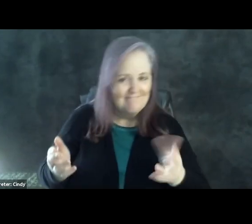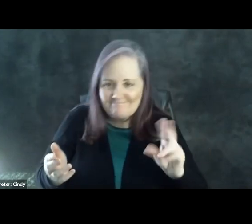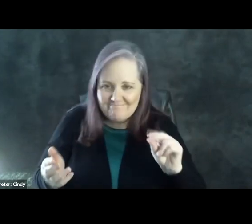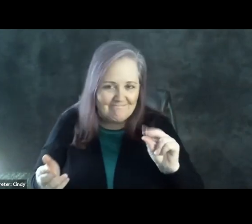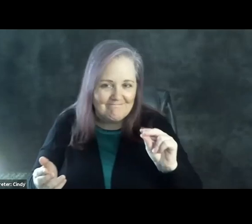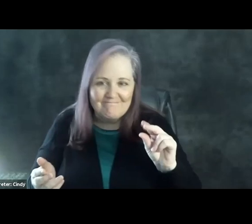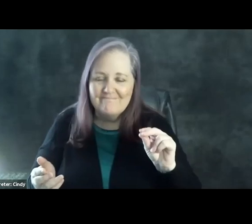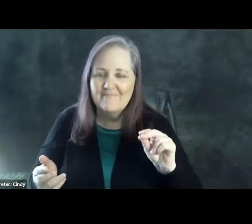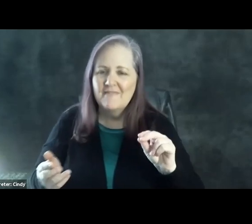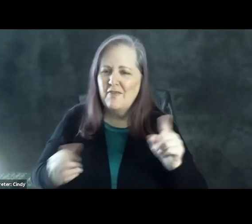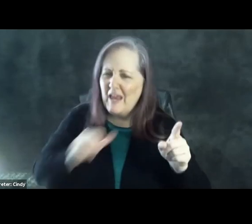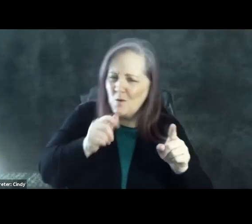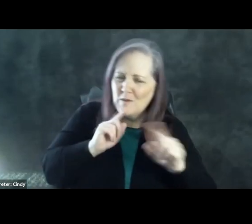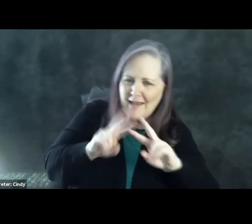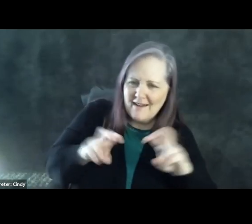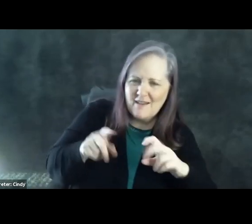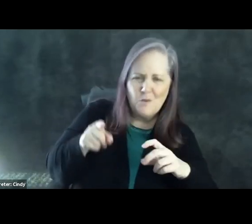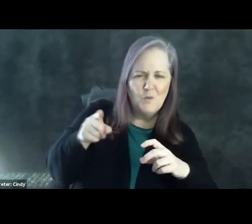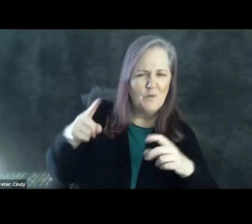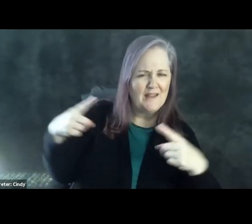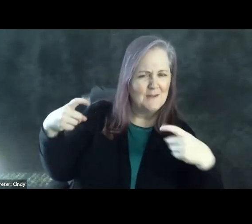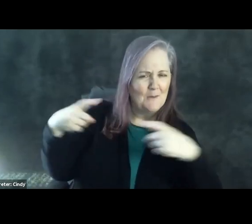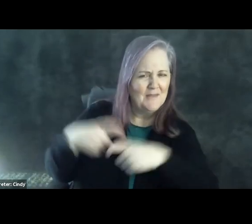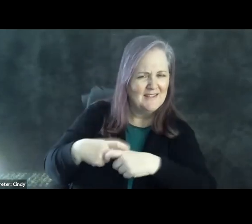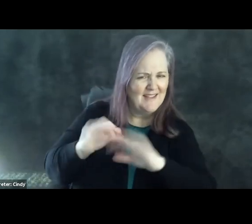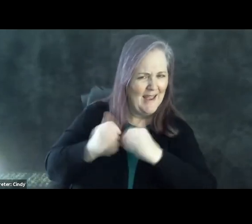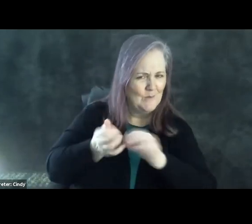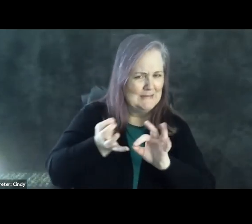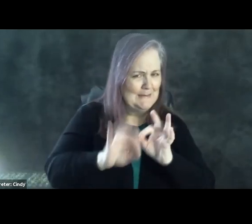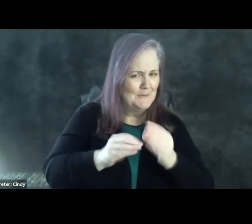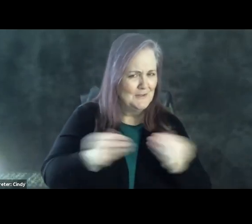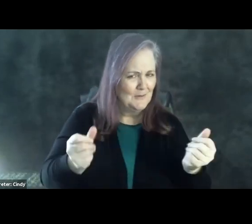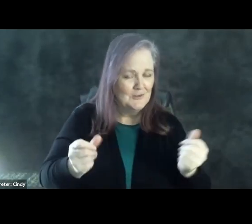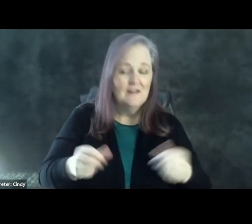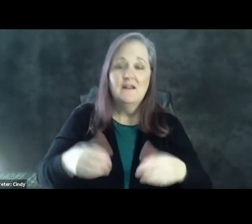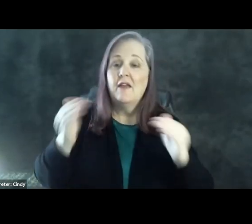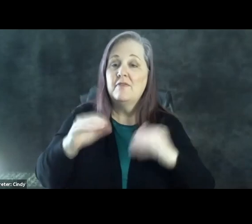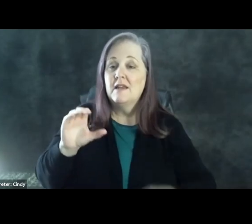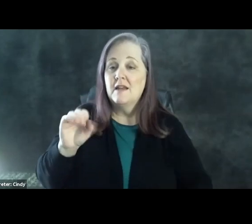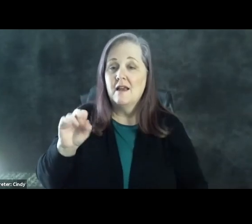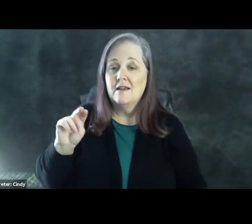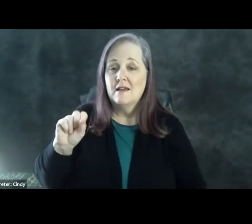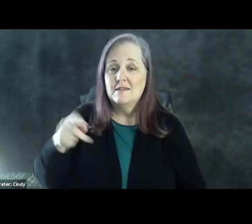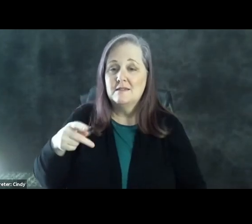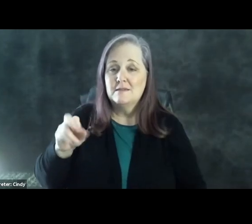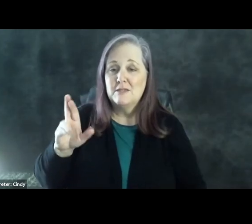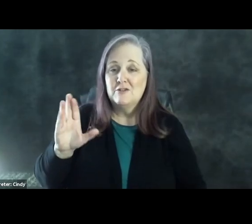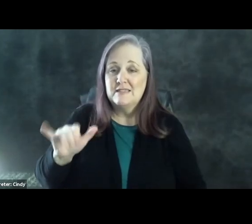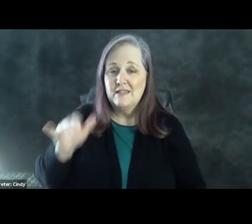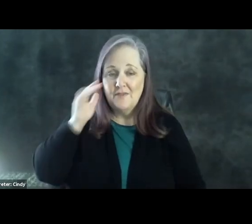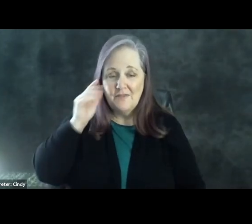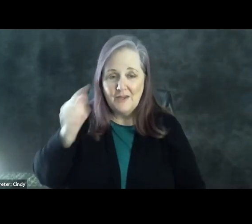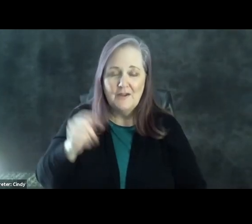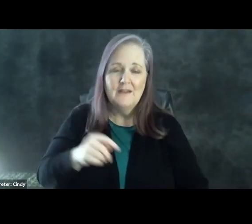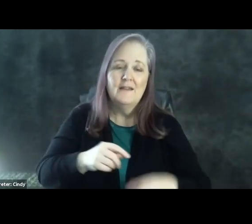complexity of the reality of the world. And then for conspiracy theories in particular, people who attribute agency and intentionality